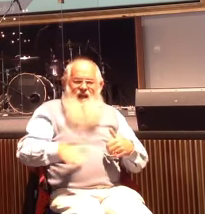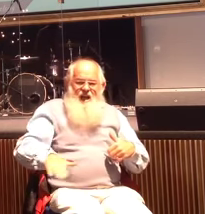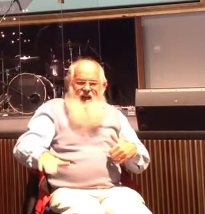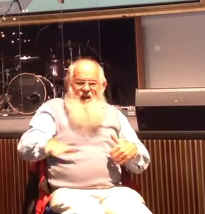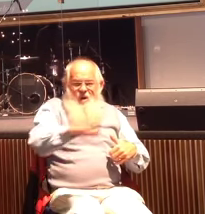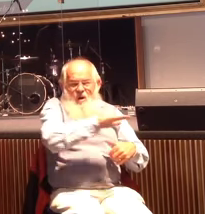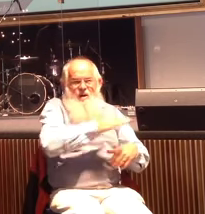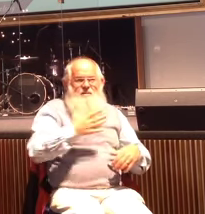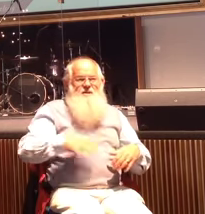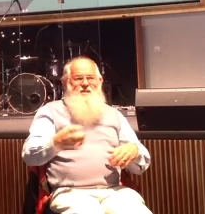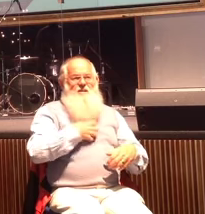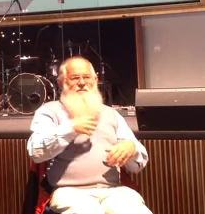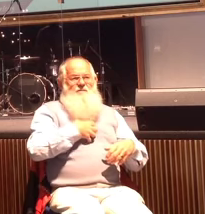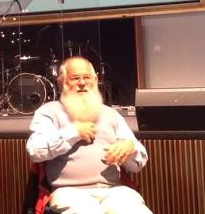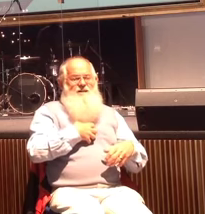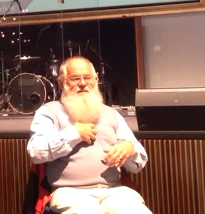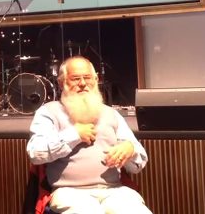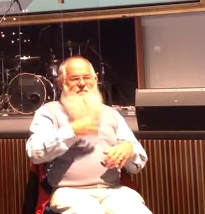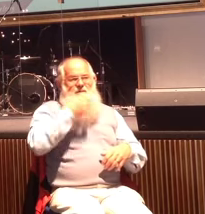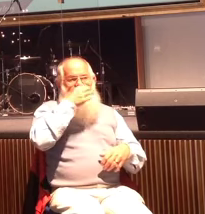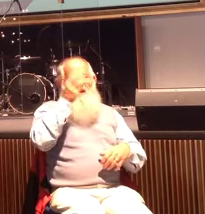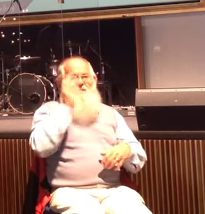because of fear, ask him to leave.